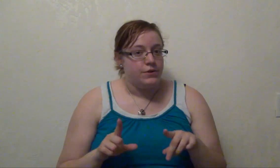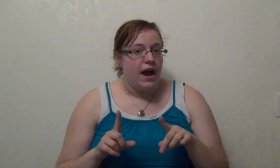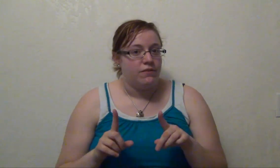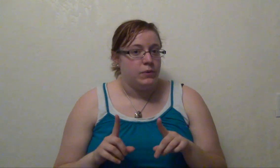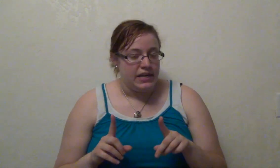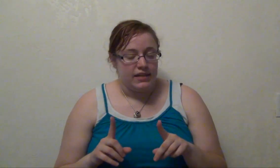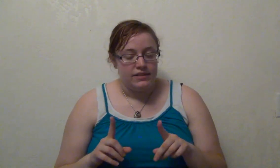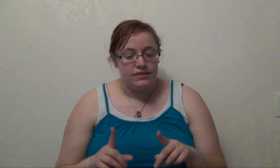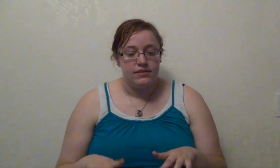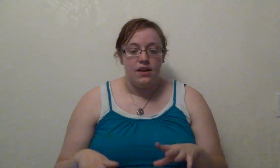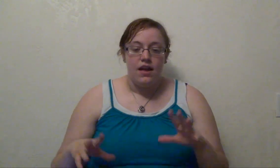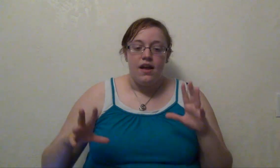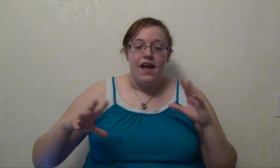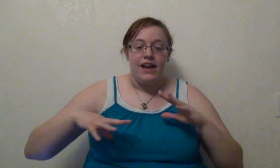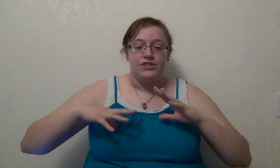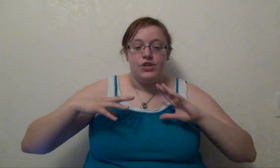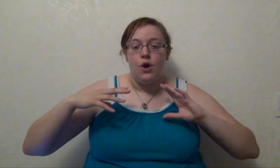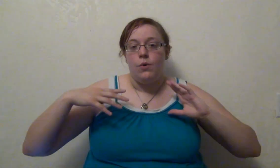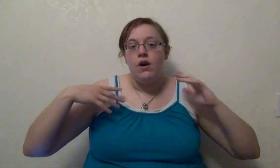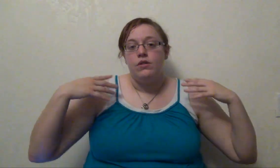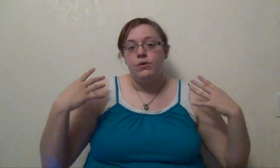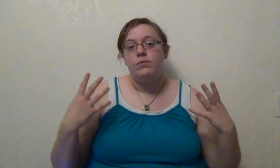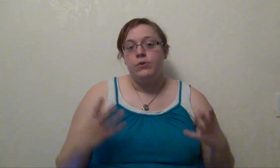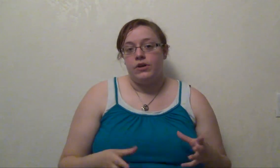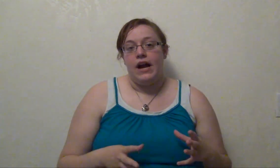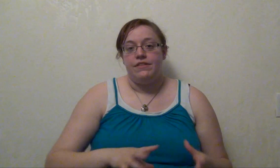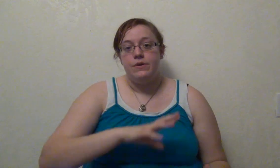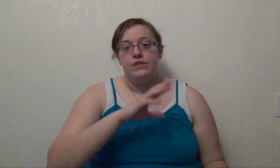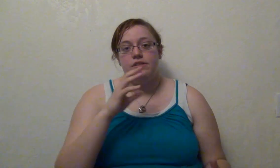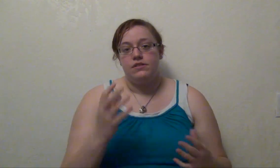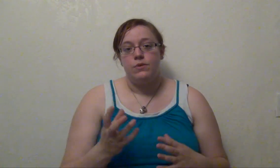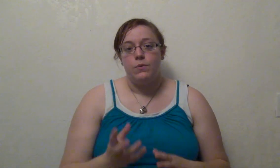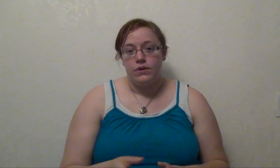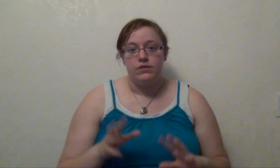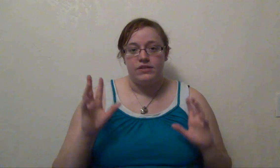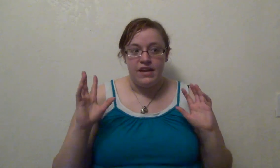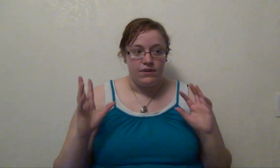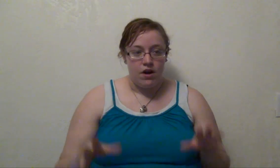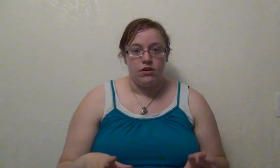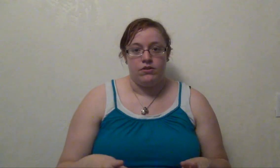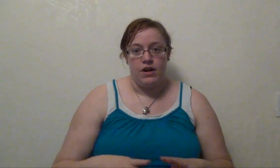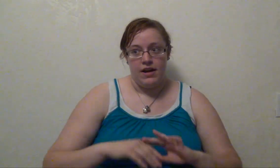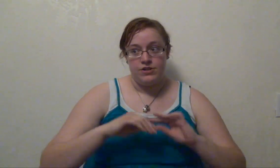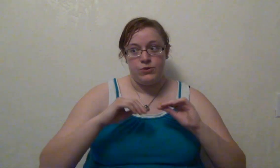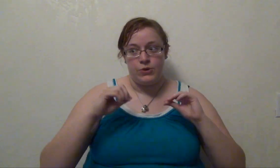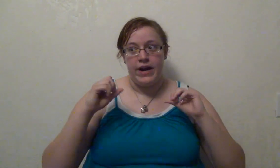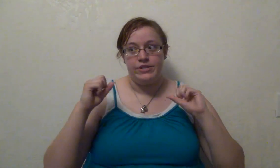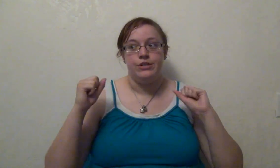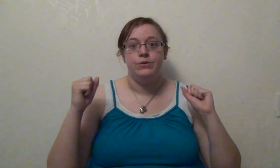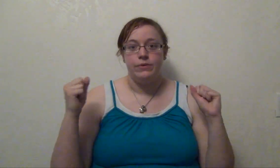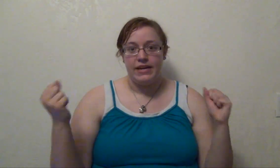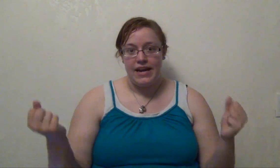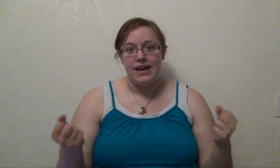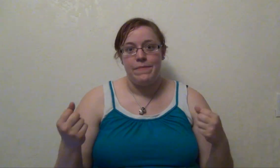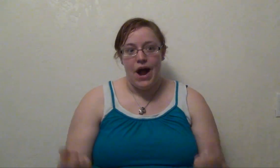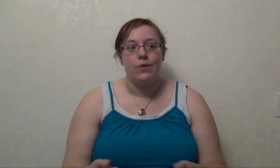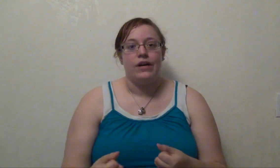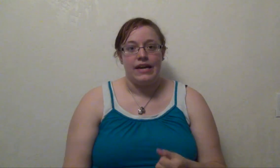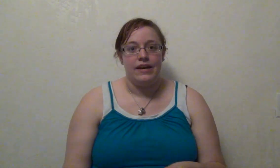do have weakness. And so Lord Mordoroth uses the wargulls and the Kalkara to try to gain power again